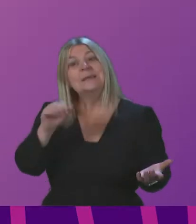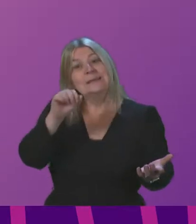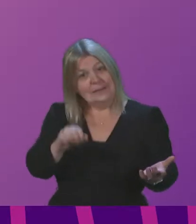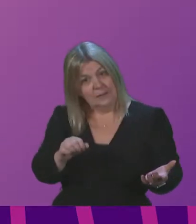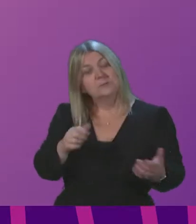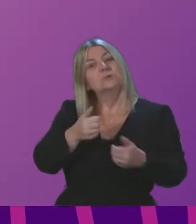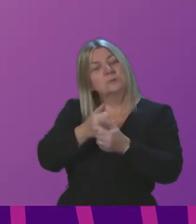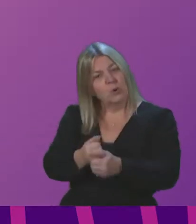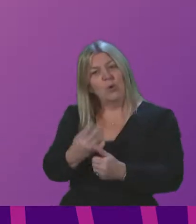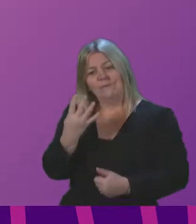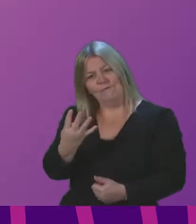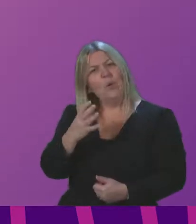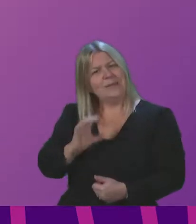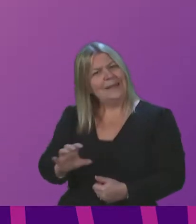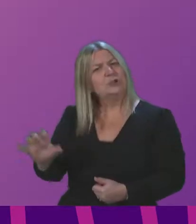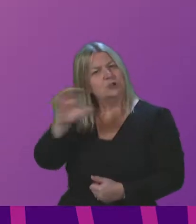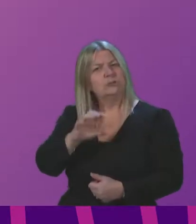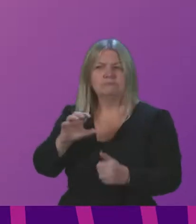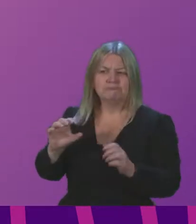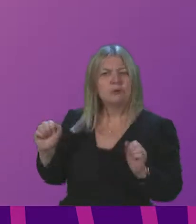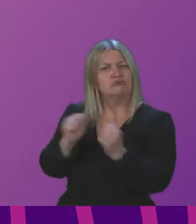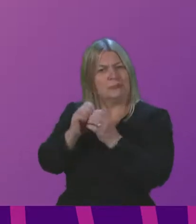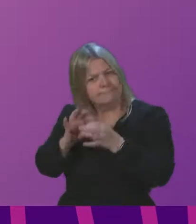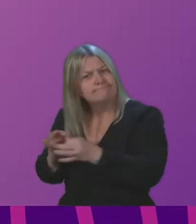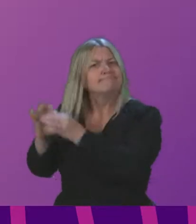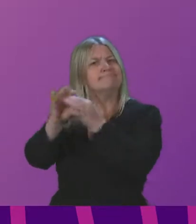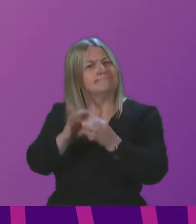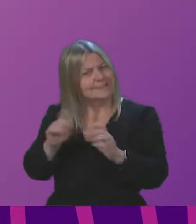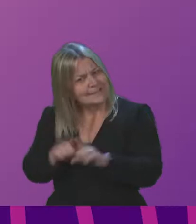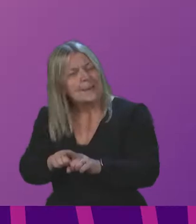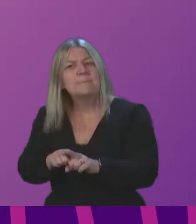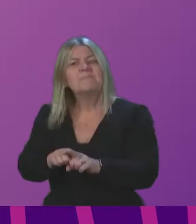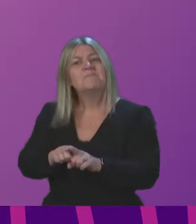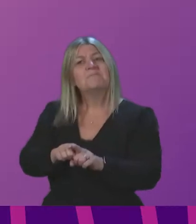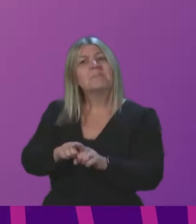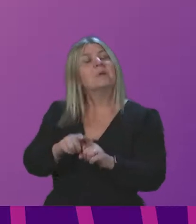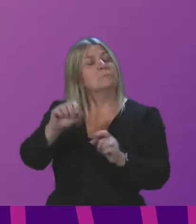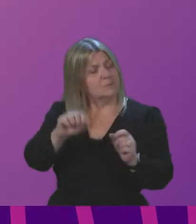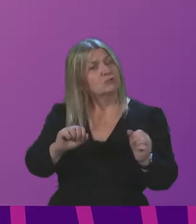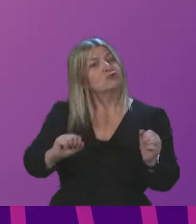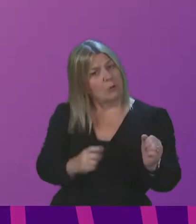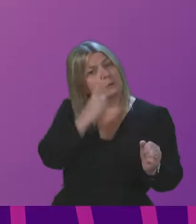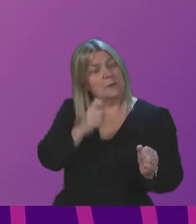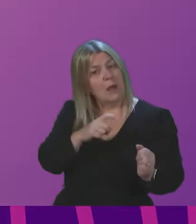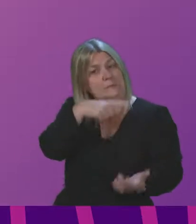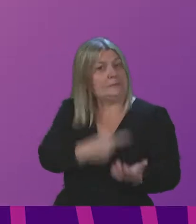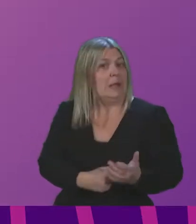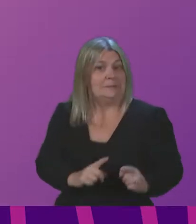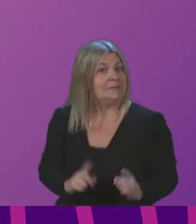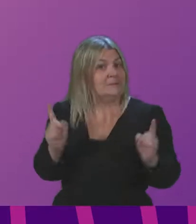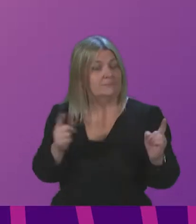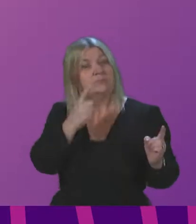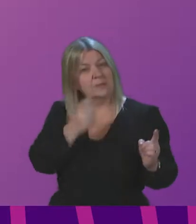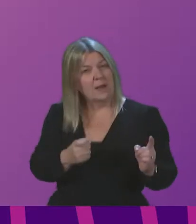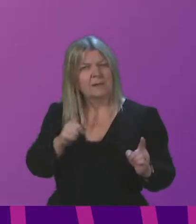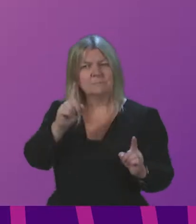in this area, and should they decide that there needs to be a quarantine put in place, can they make sure that this is accompanied by